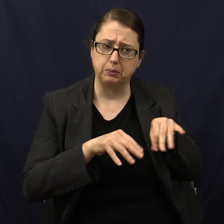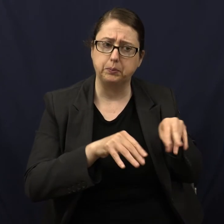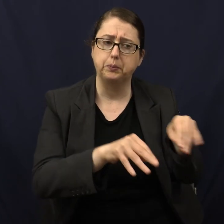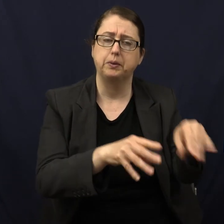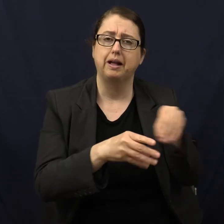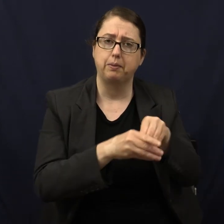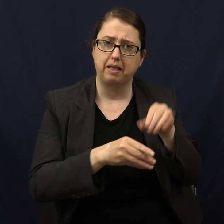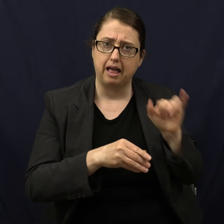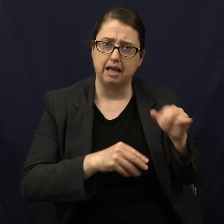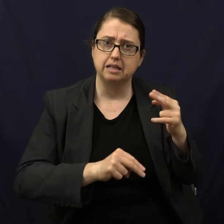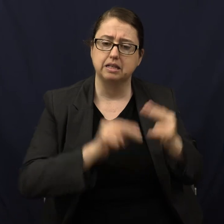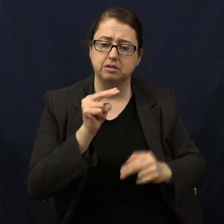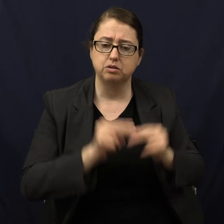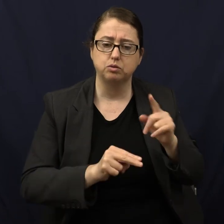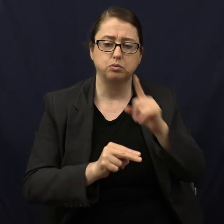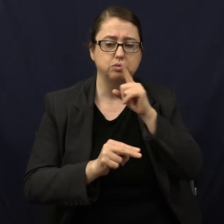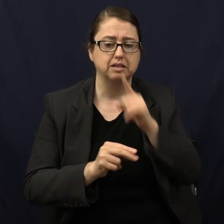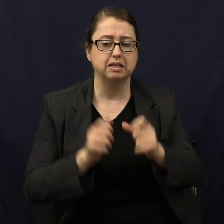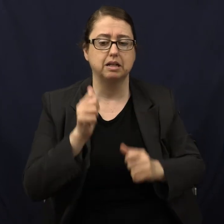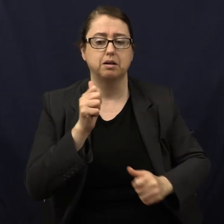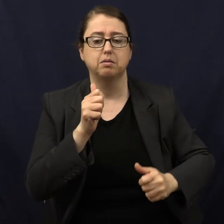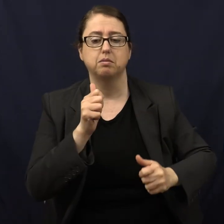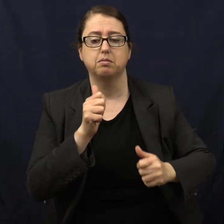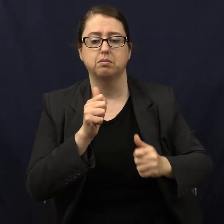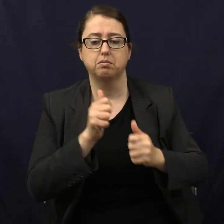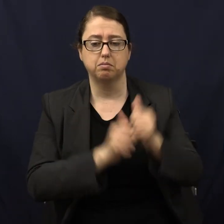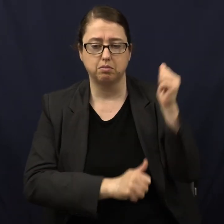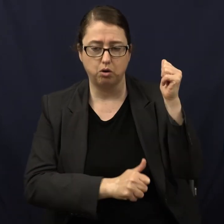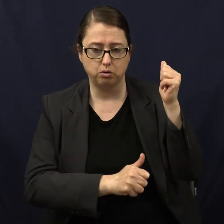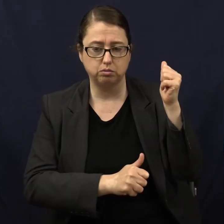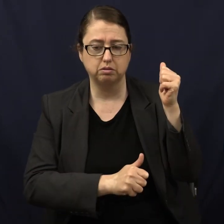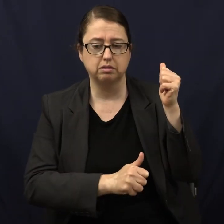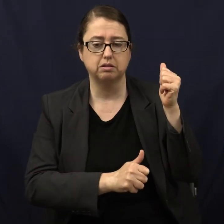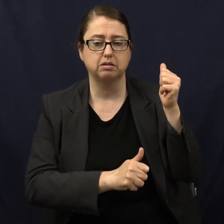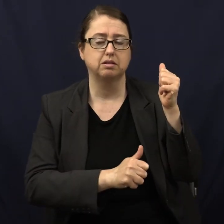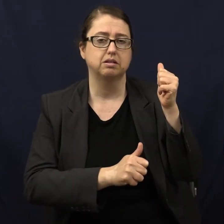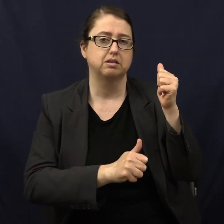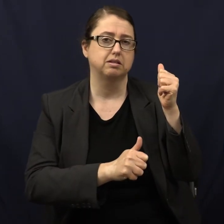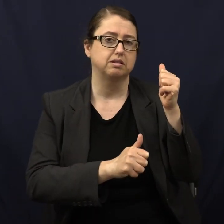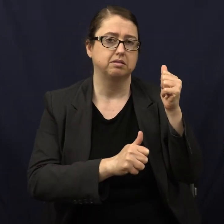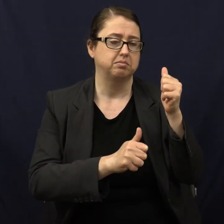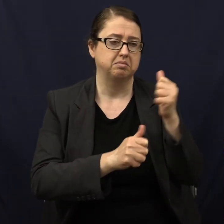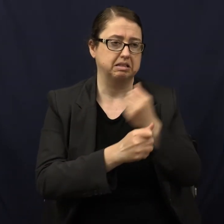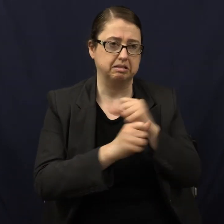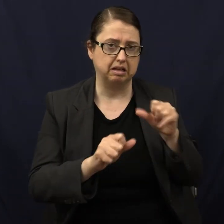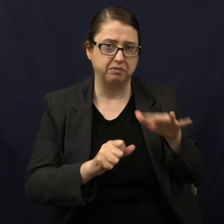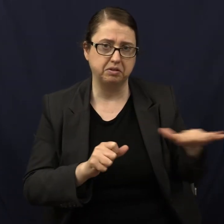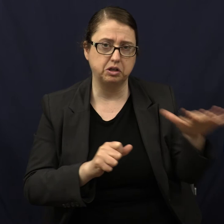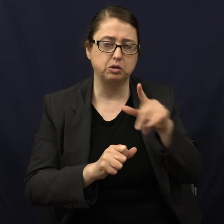And what would be probably the safest place to lay the structure as far as current and stuff like that?